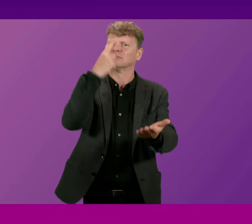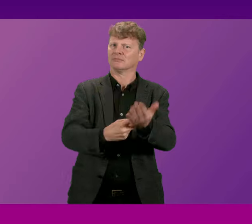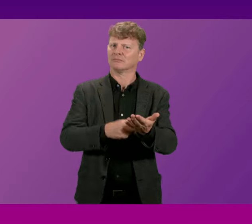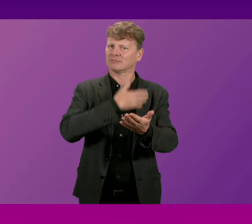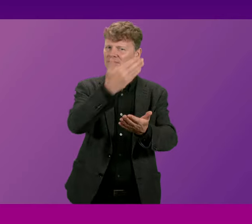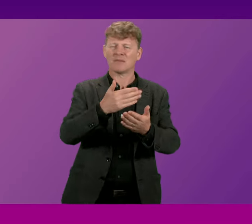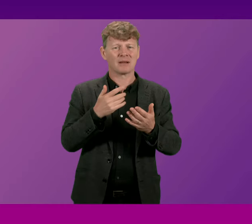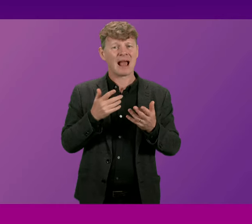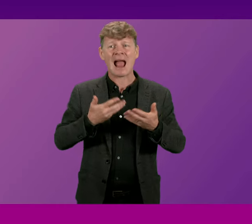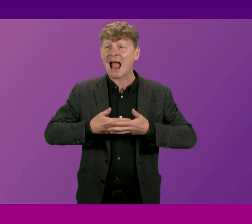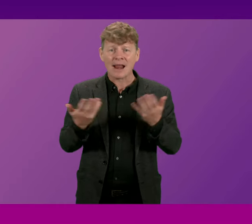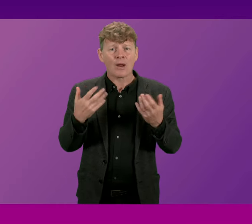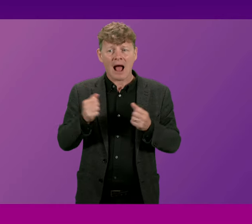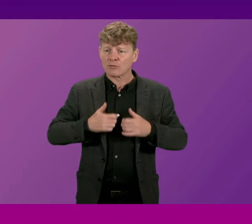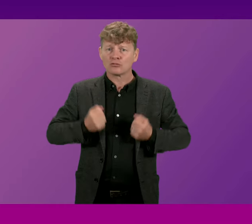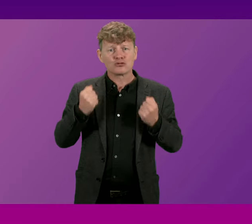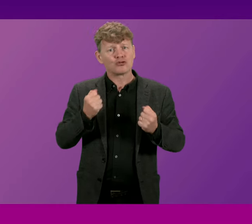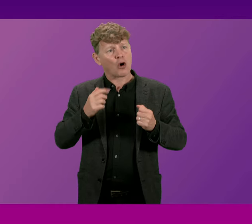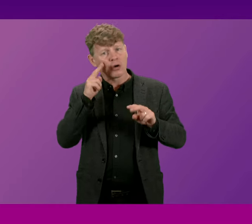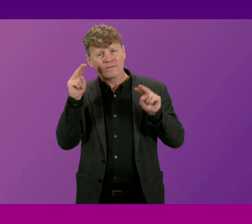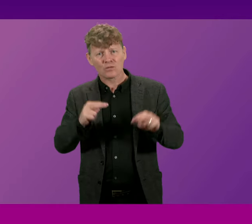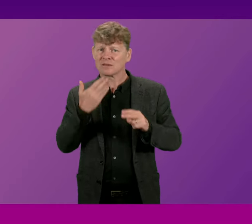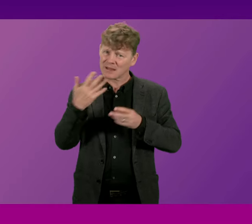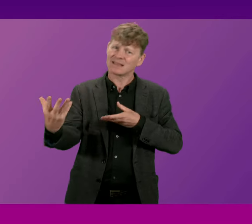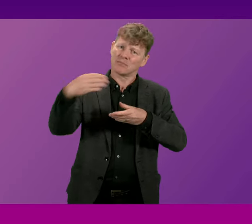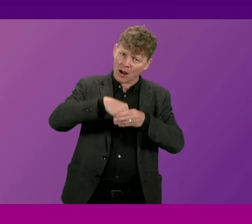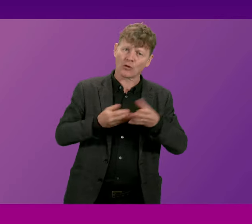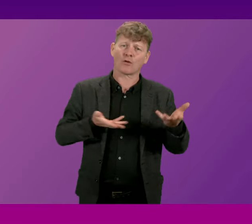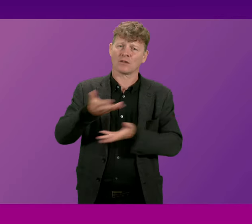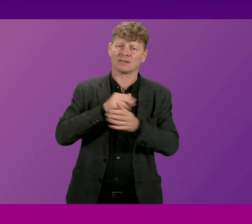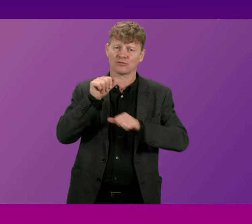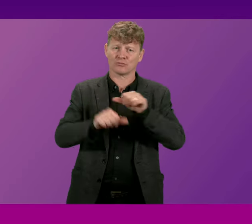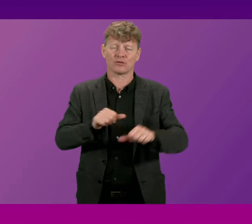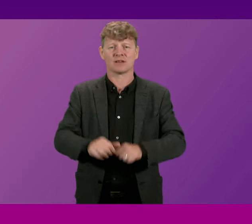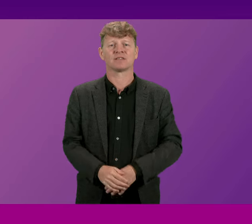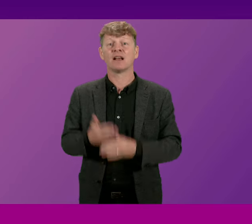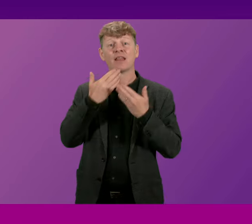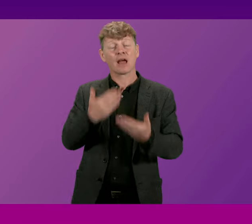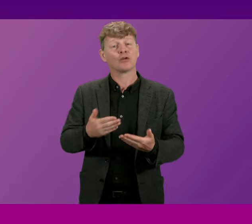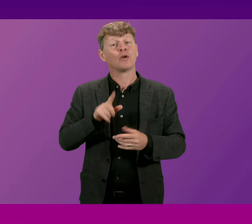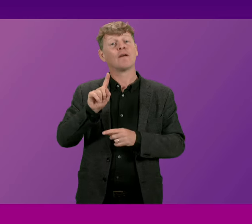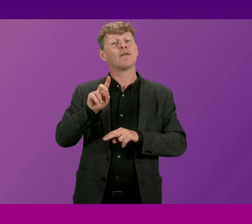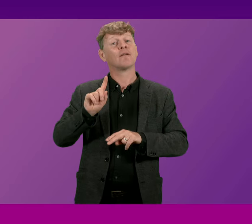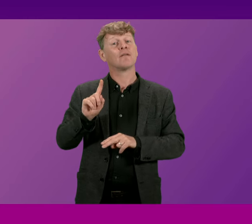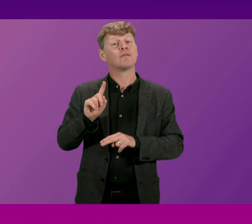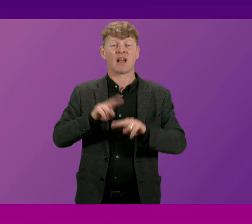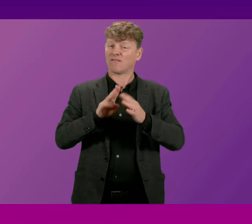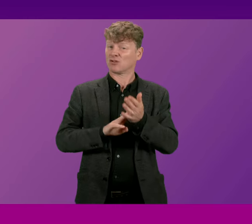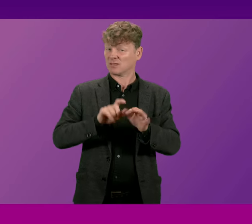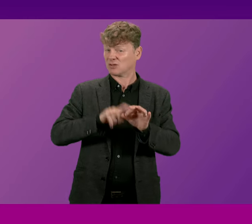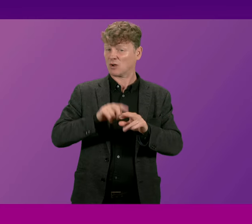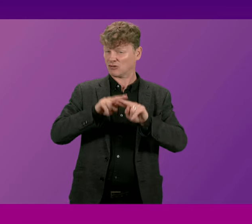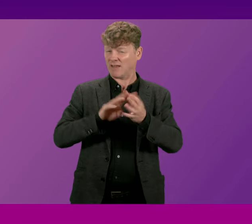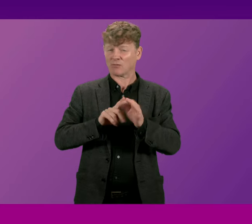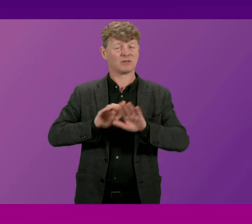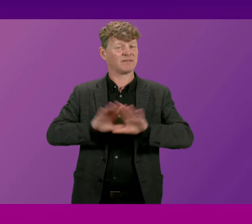encourage anyone who's got a view to express about this to take part in the consultation process Thank you that concludes First Minister's questions the